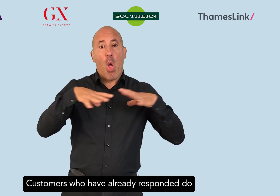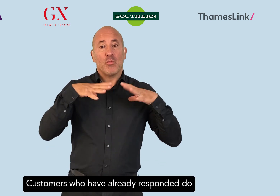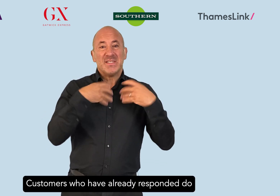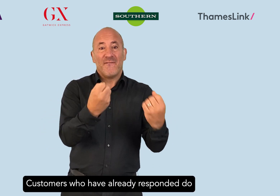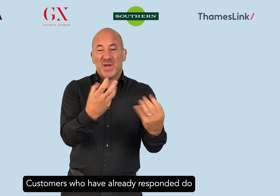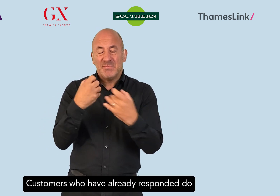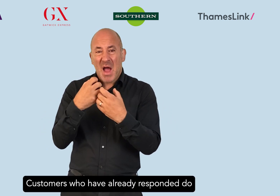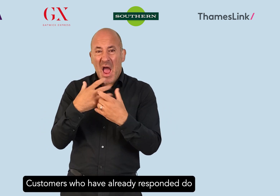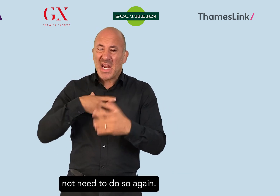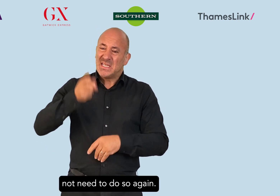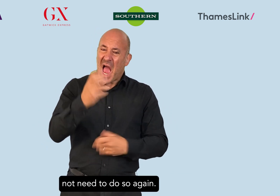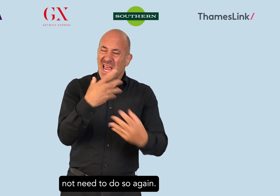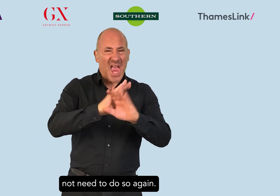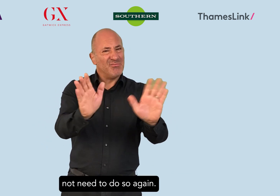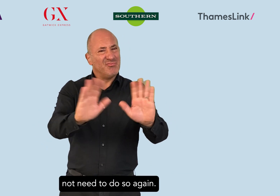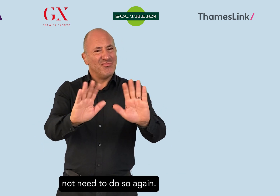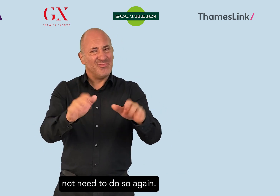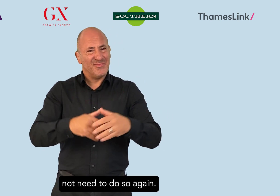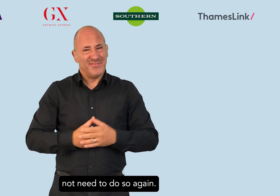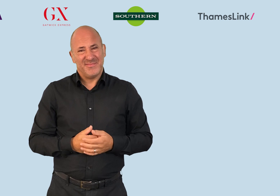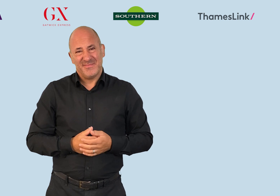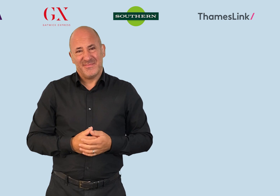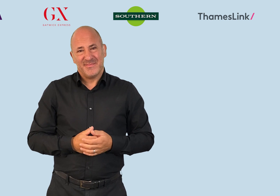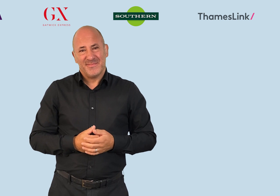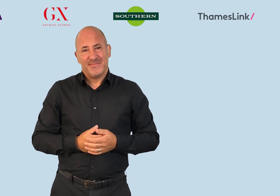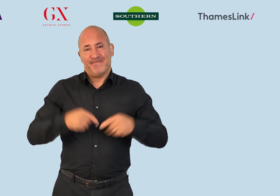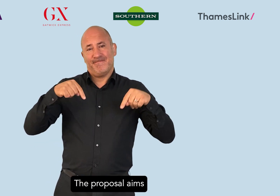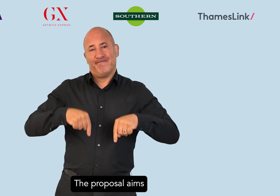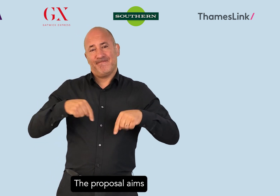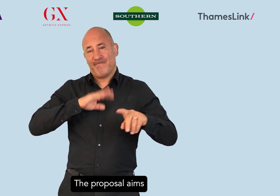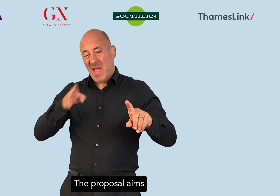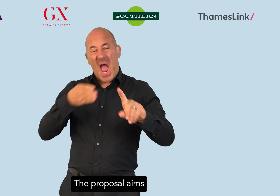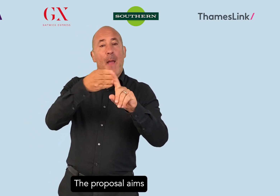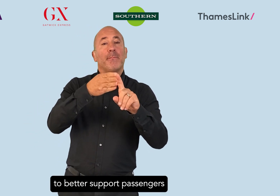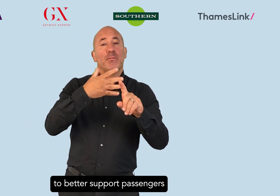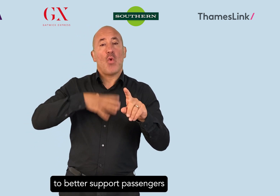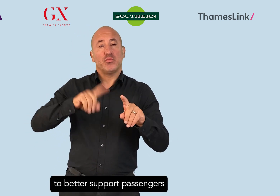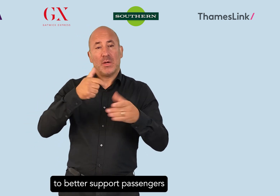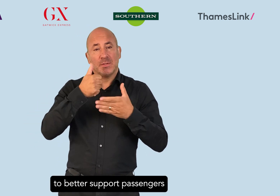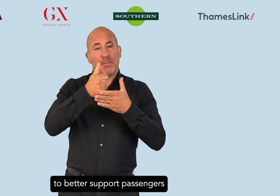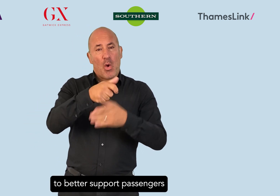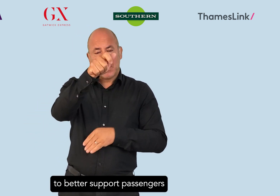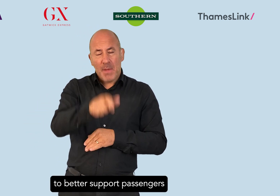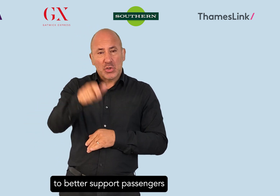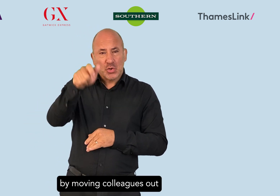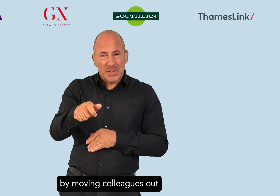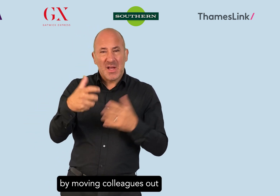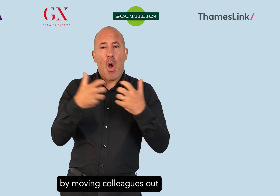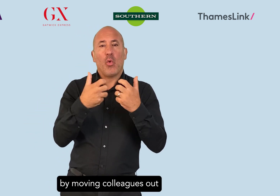already responded do not need to do so again. The proposal aims to better support passengers by moving